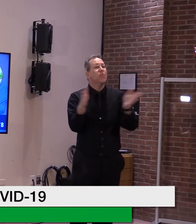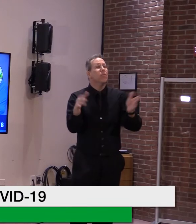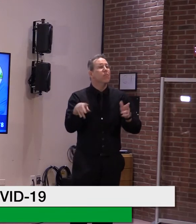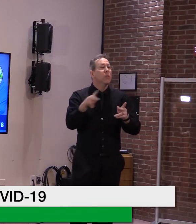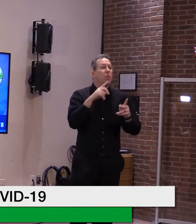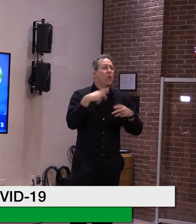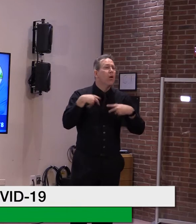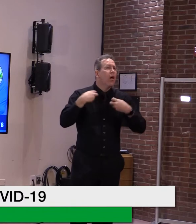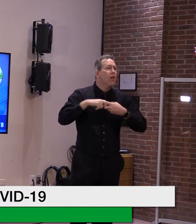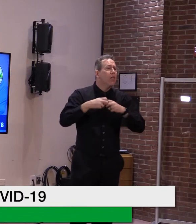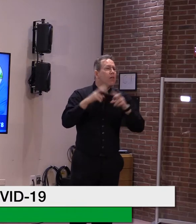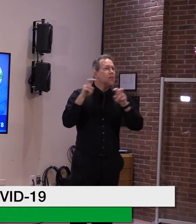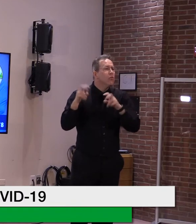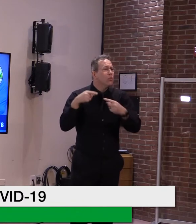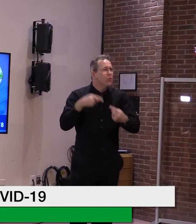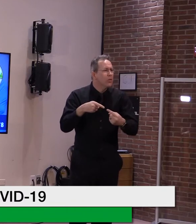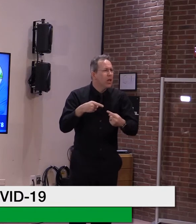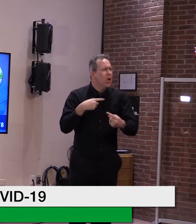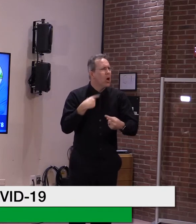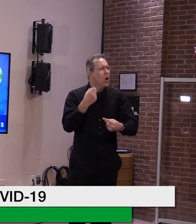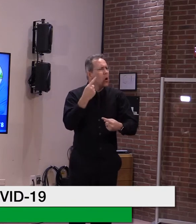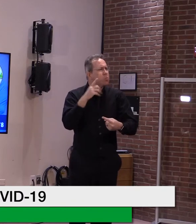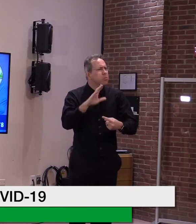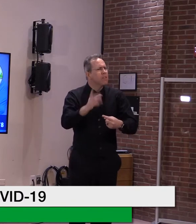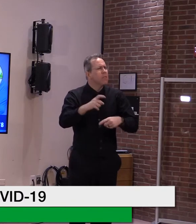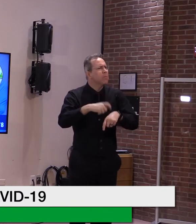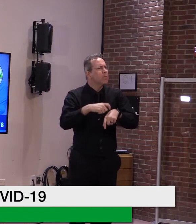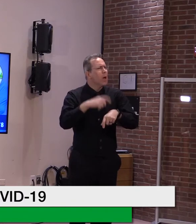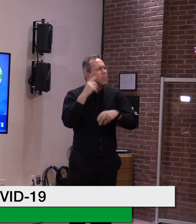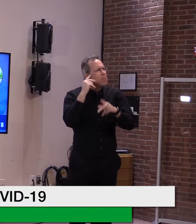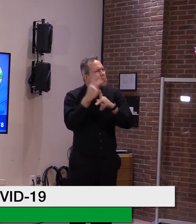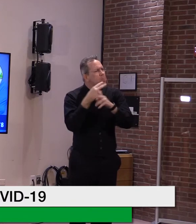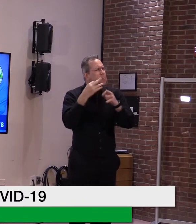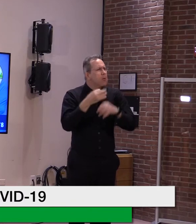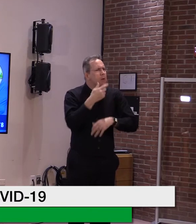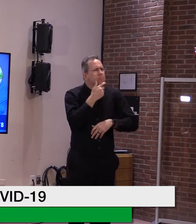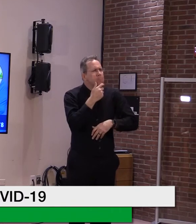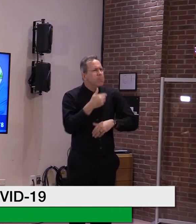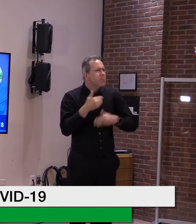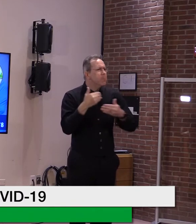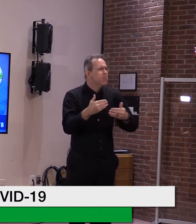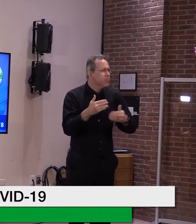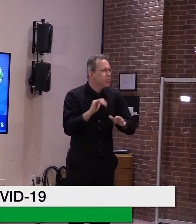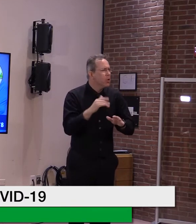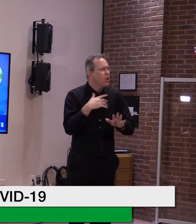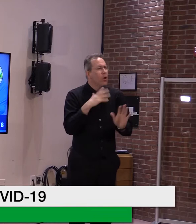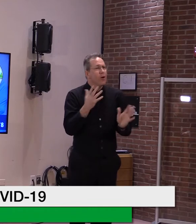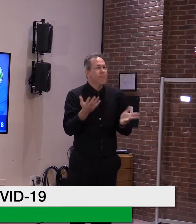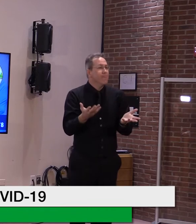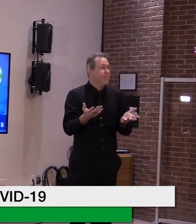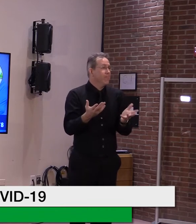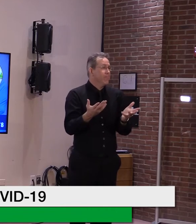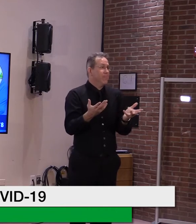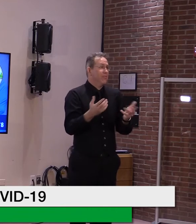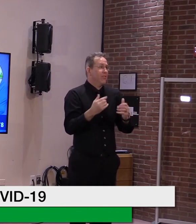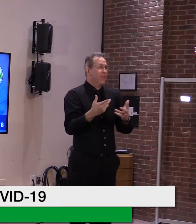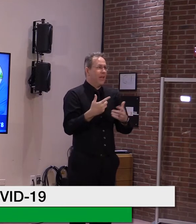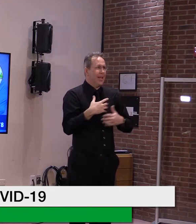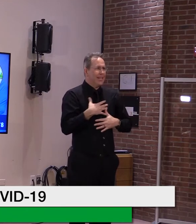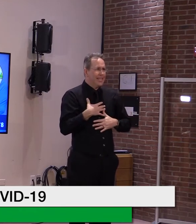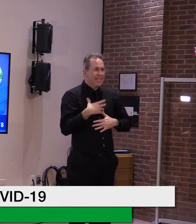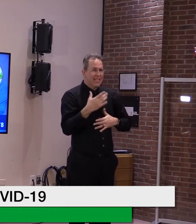a little bit more time. You know, a lot of these people are working, so that may be some of the issues that